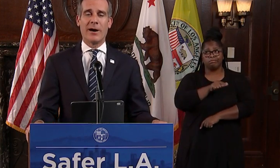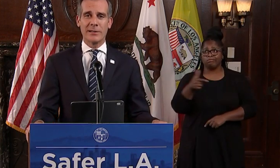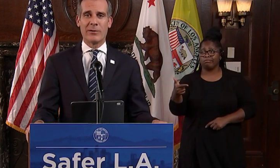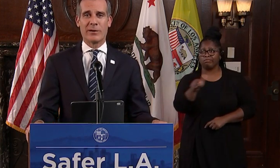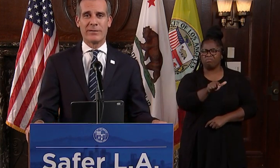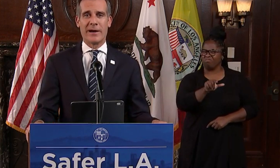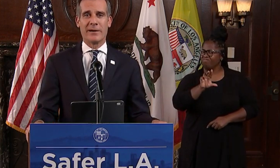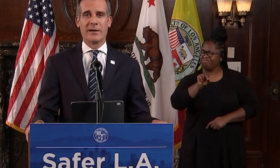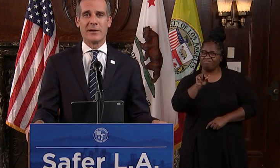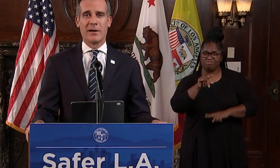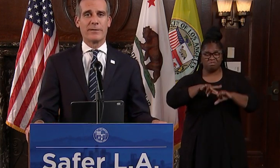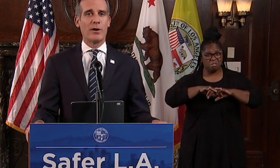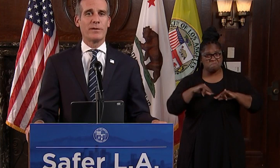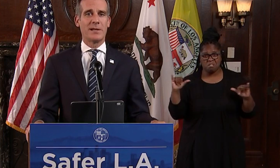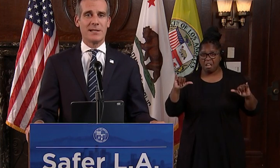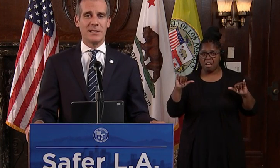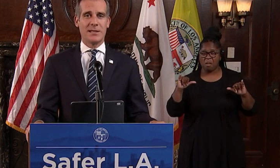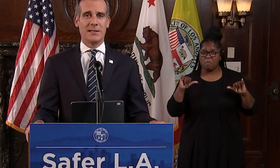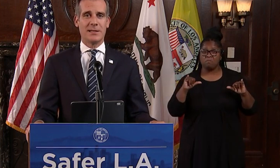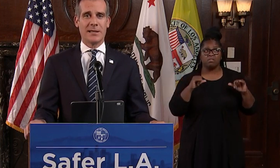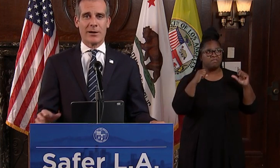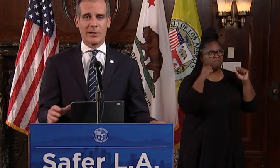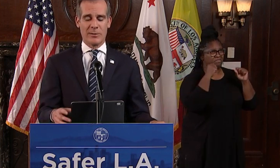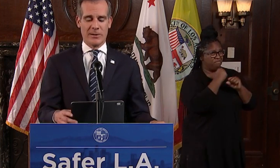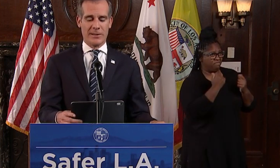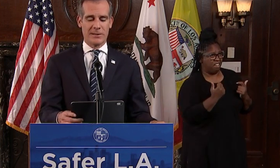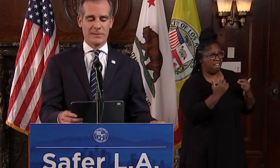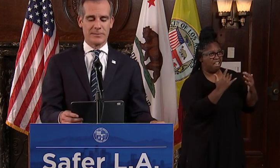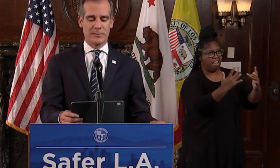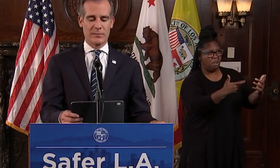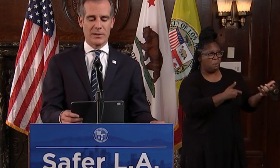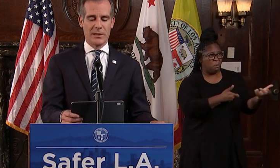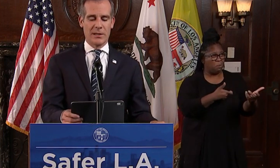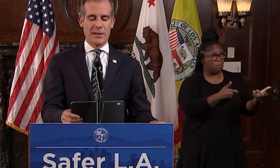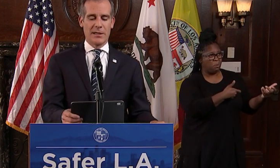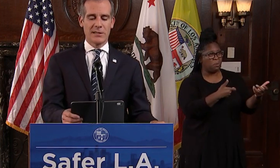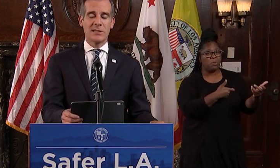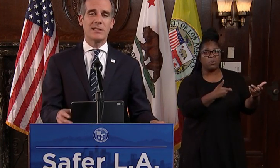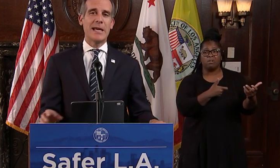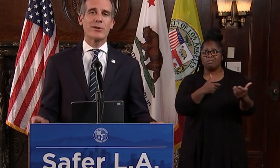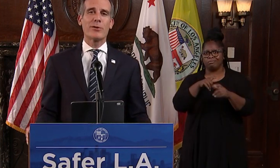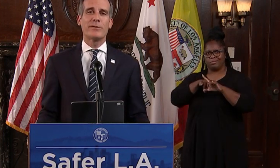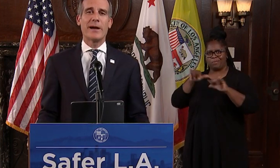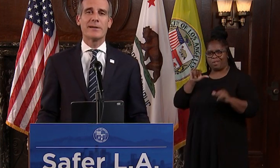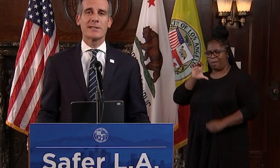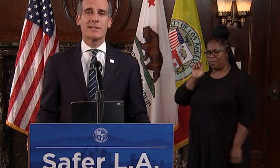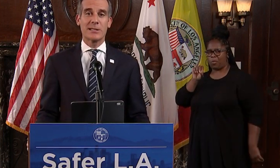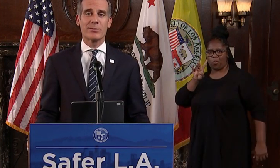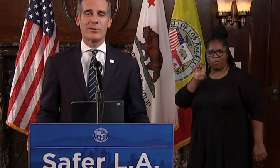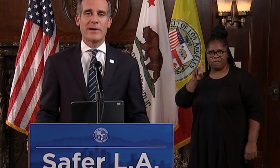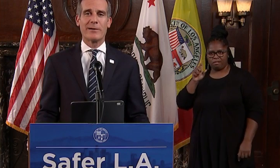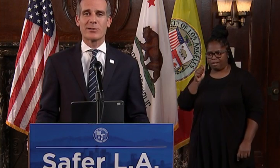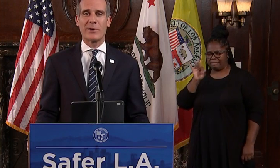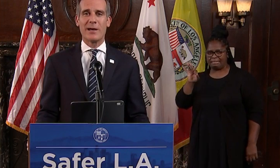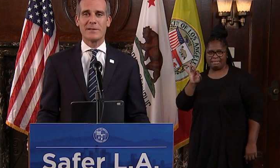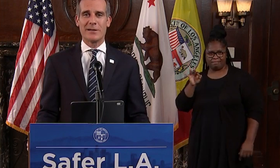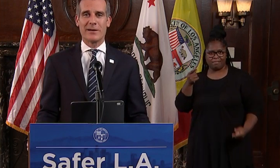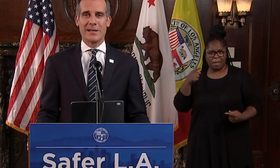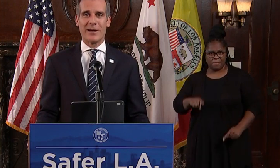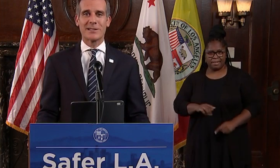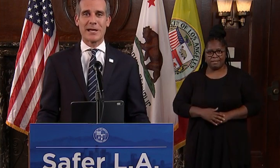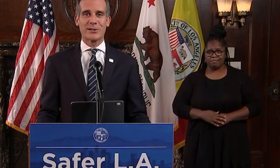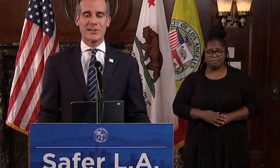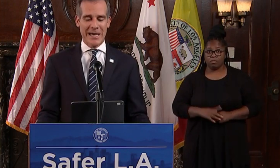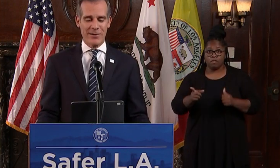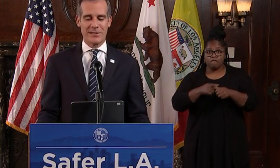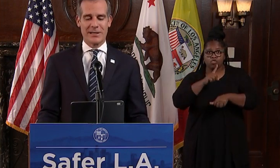the ongoing fire of COVID-19 in our communities. Since the day coronavirus this coronavirus arrived here